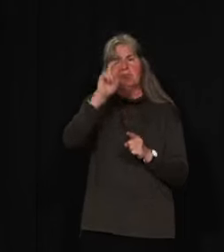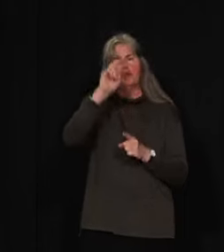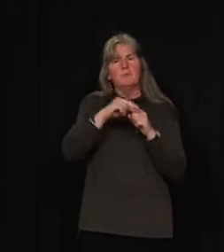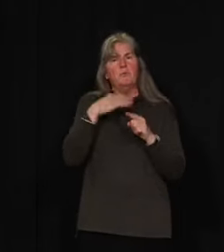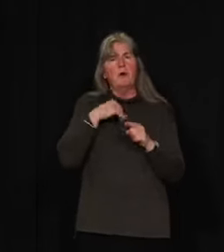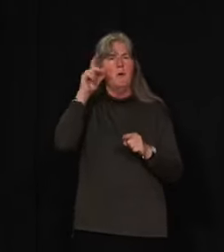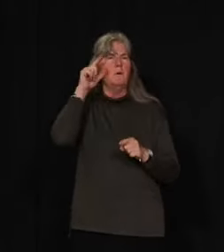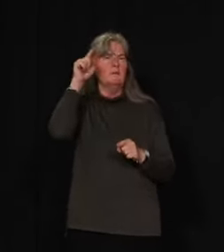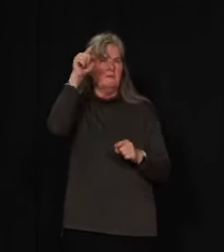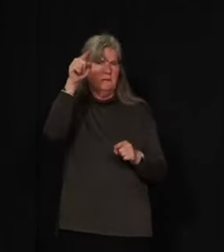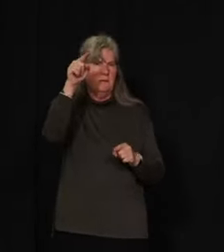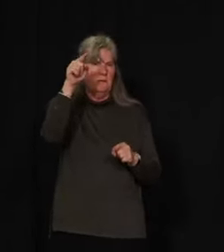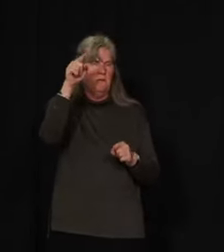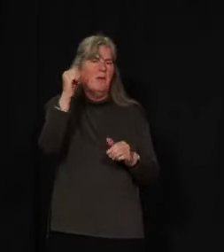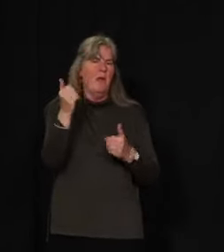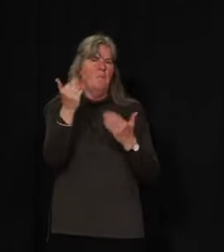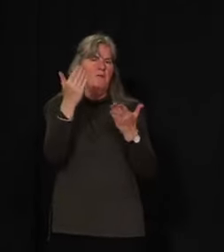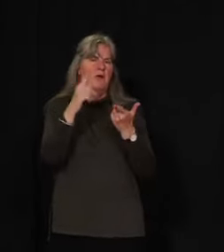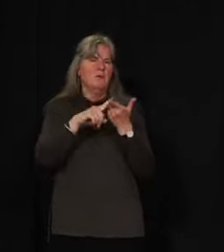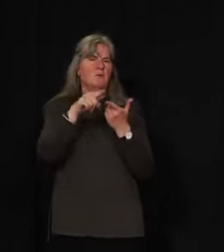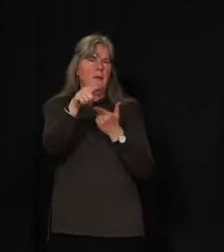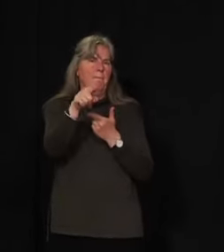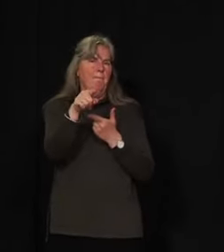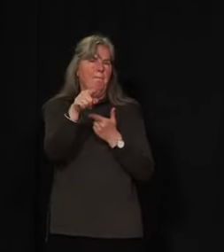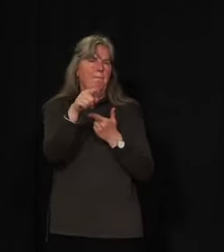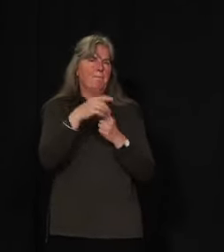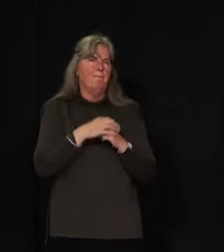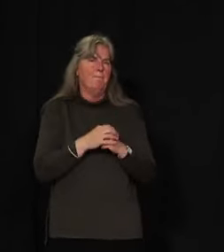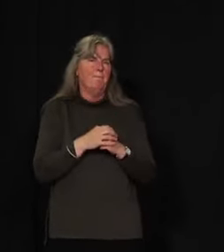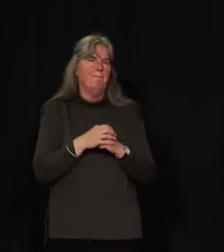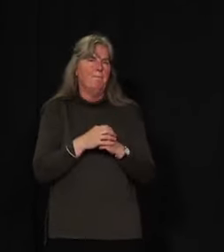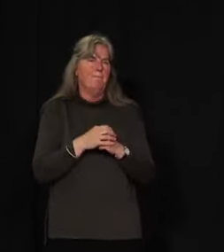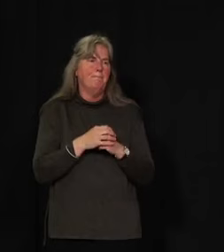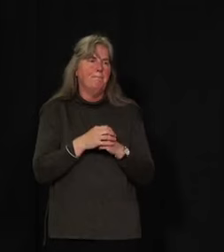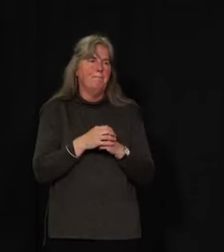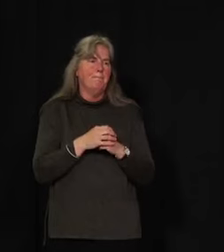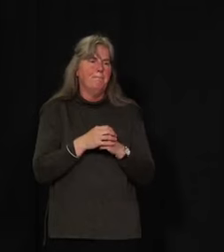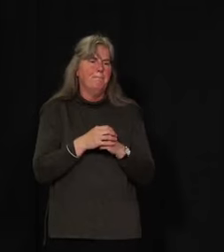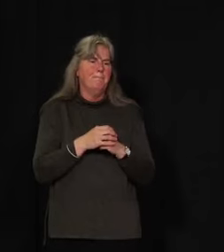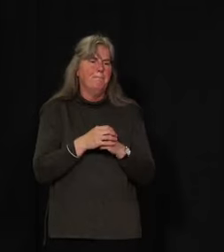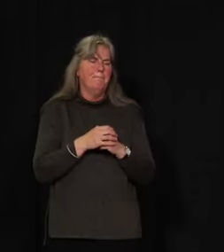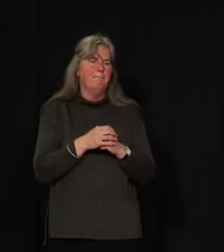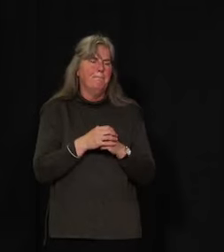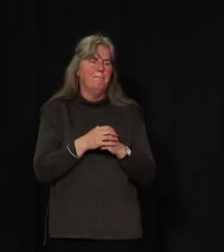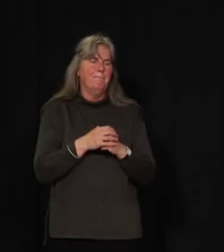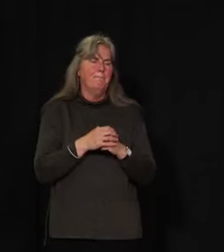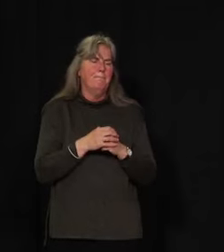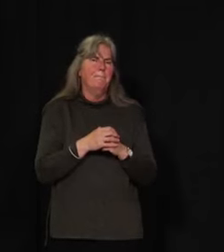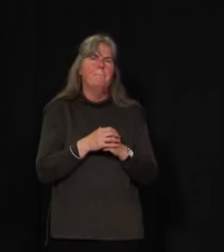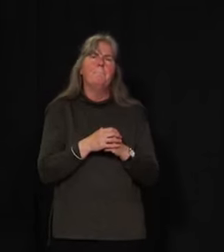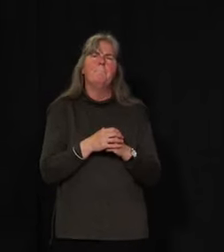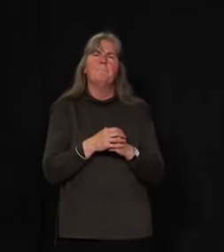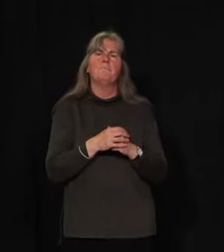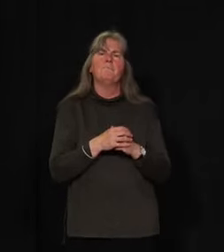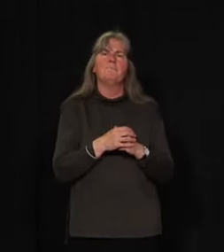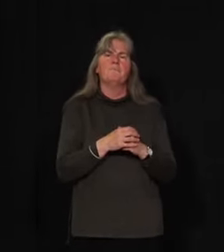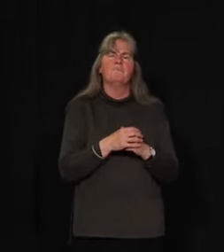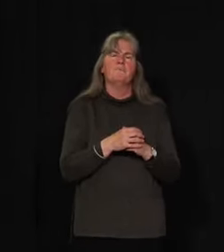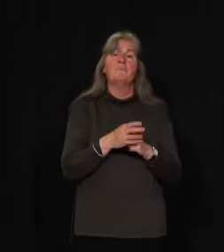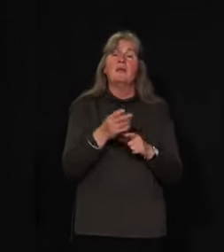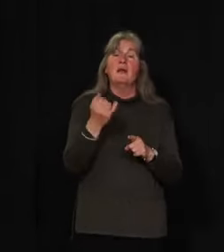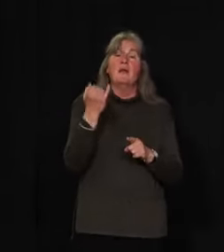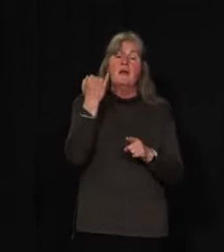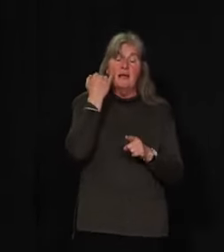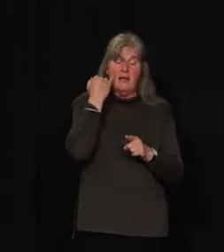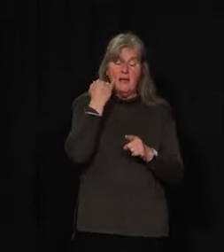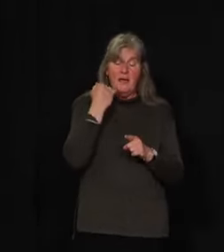and so that health service would be afforded in Atlin. And in terms of if